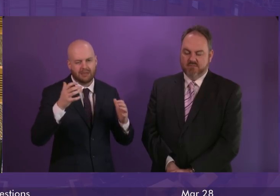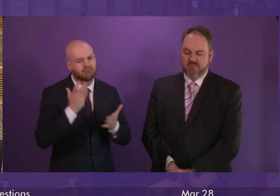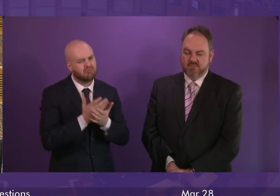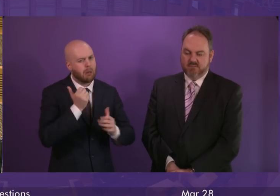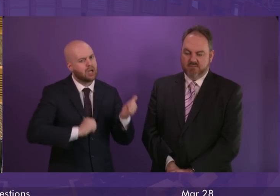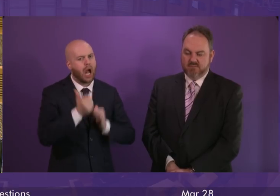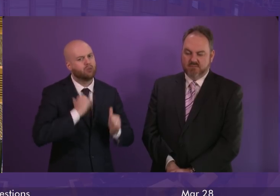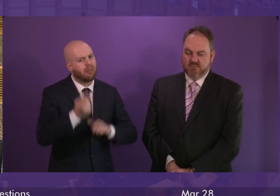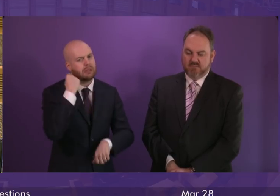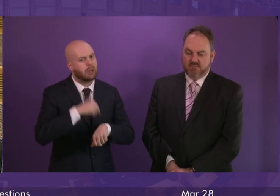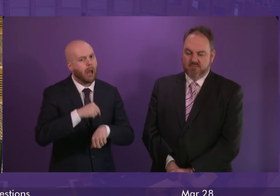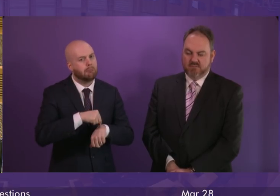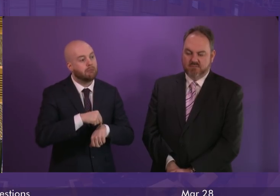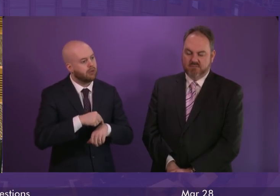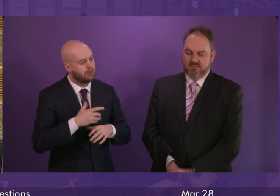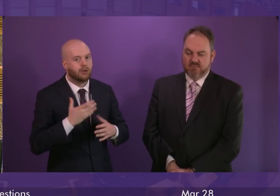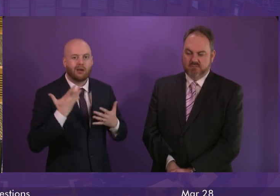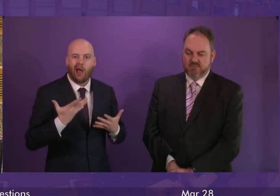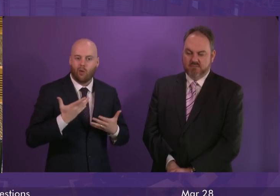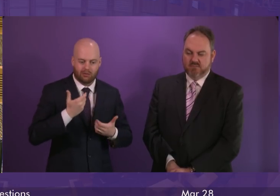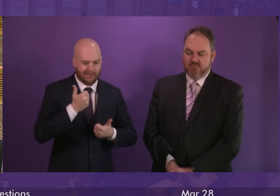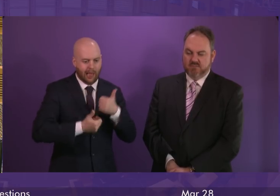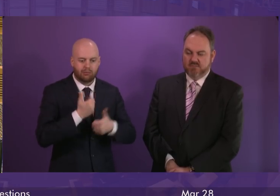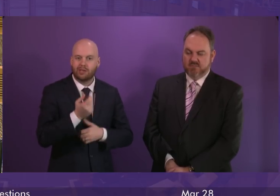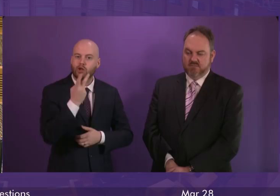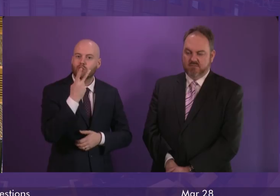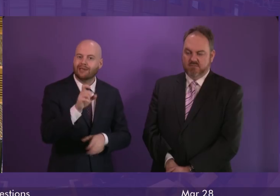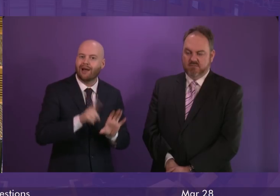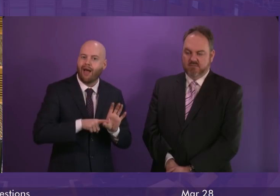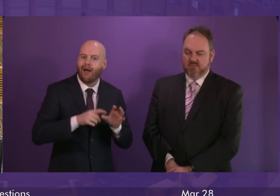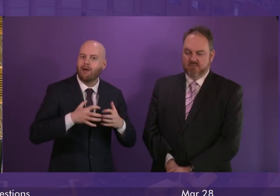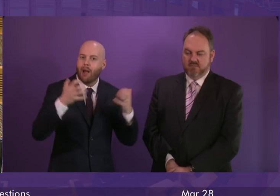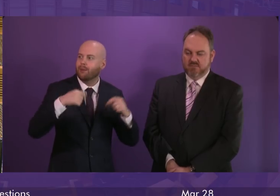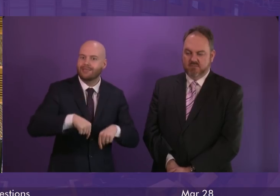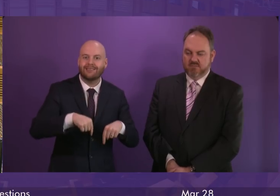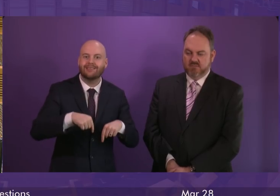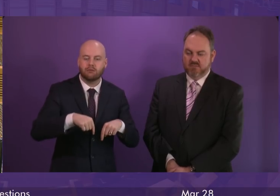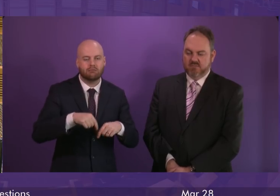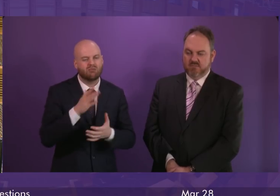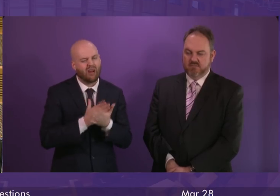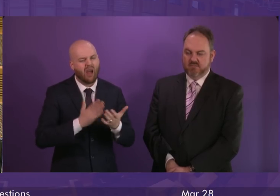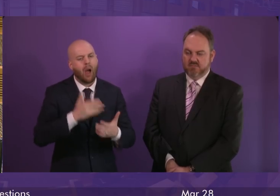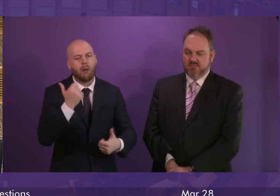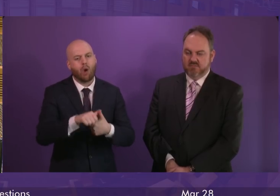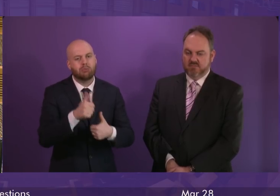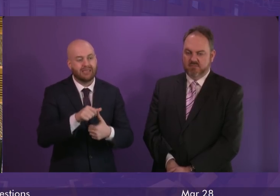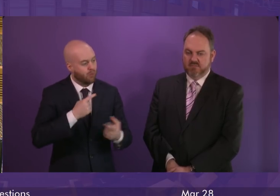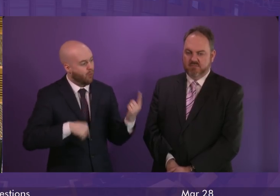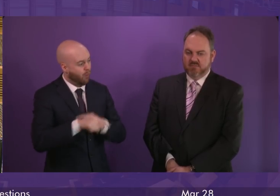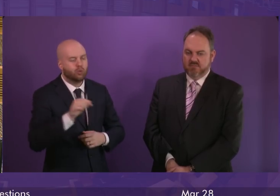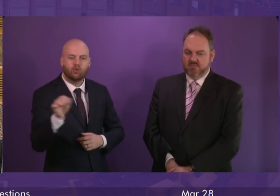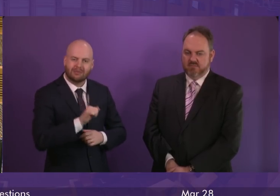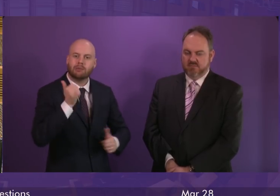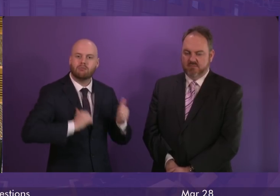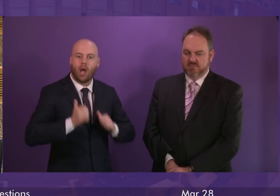years. And I think as we celebrate the 20th anniversary of this Parliament, it is really appropriate and something that all of us across the Parliament should be proud